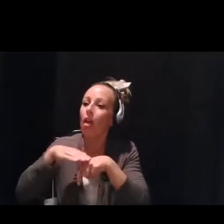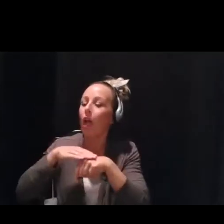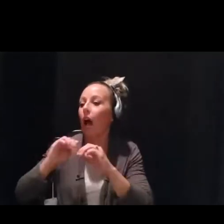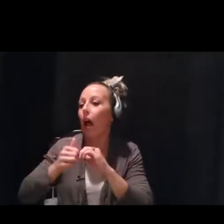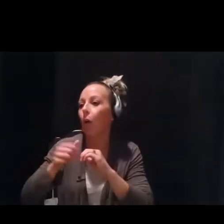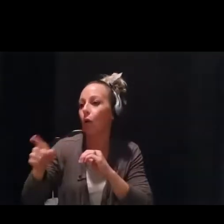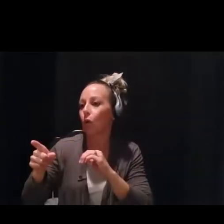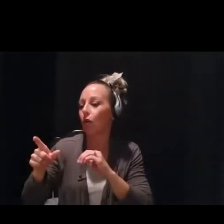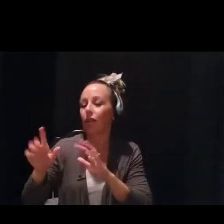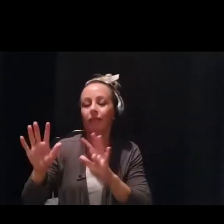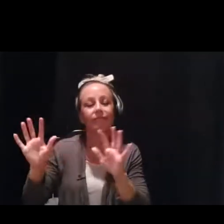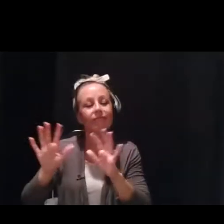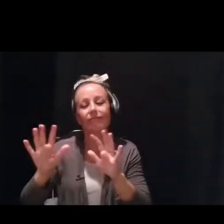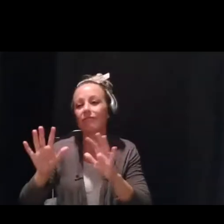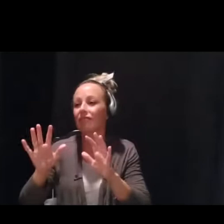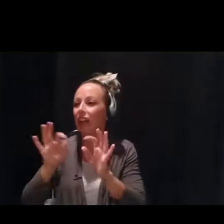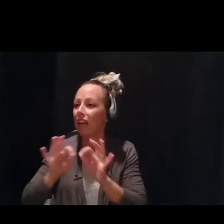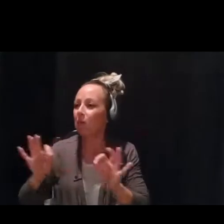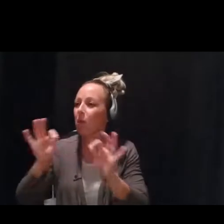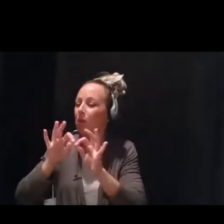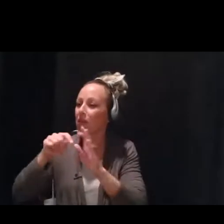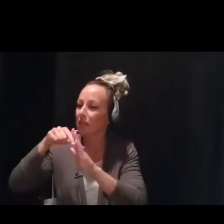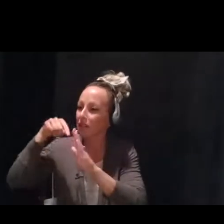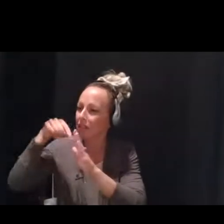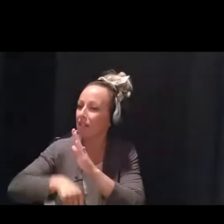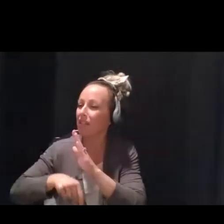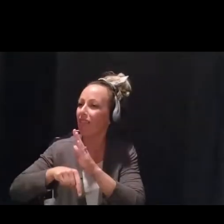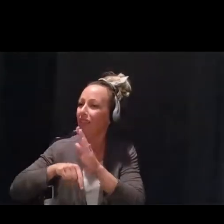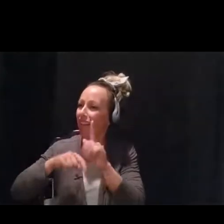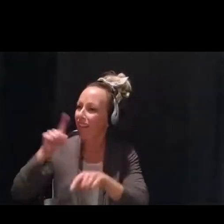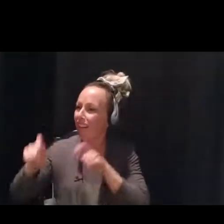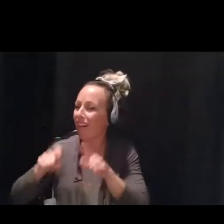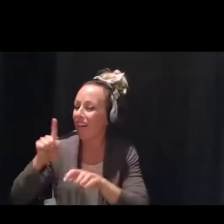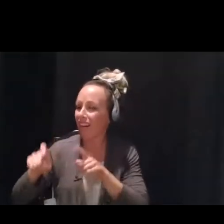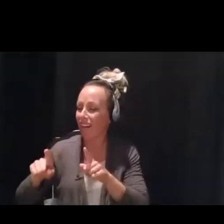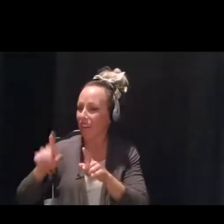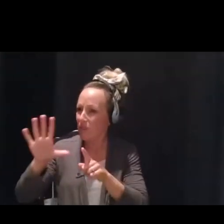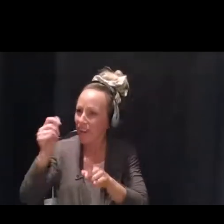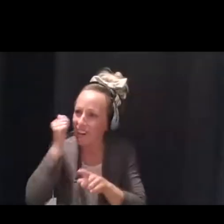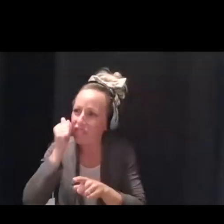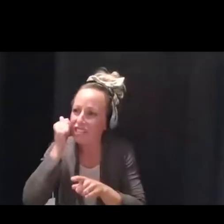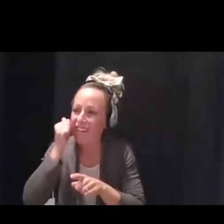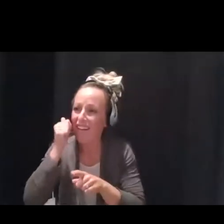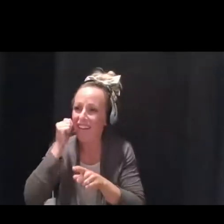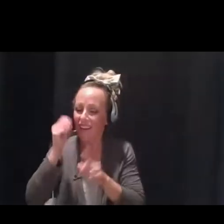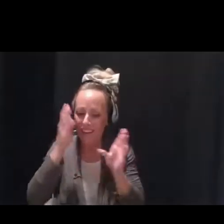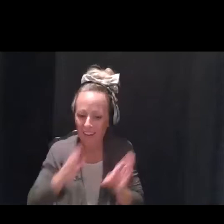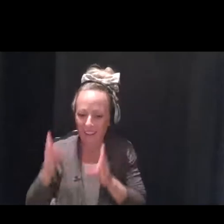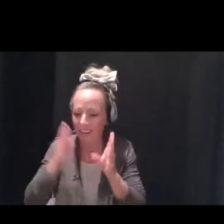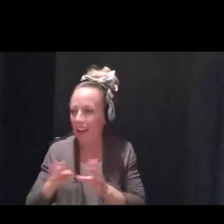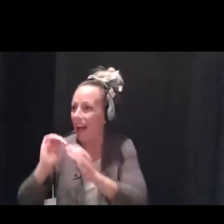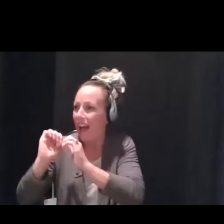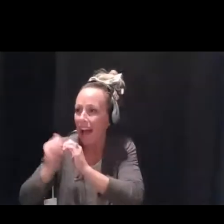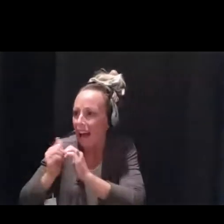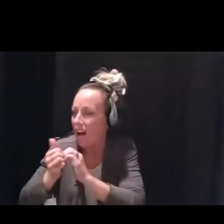You know, really dig a little bit deeper and say, what does your day-to-day life look like? How are you struggling